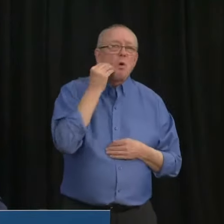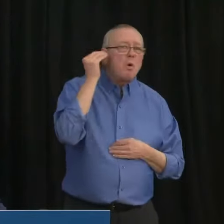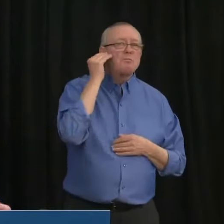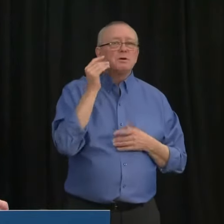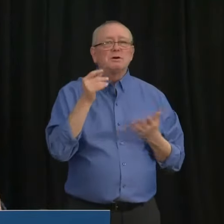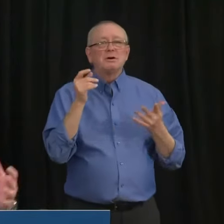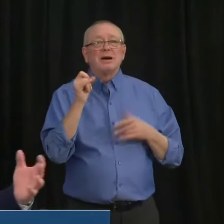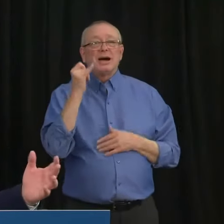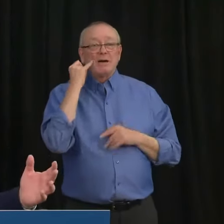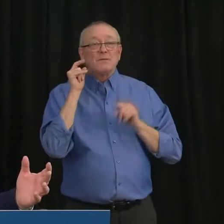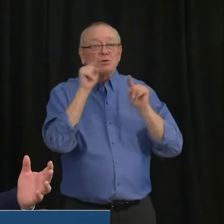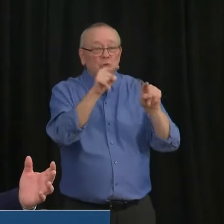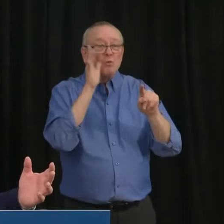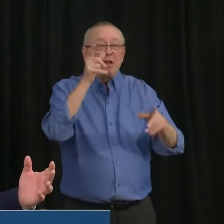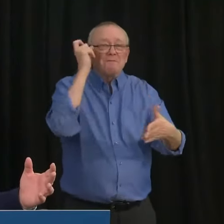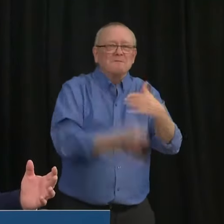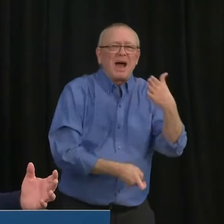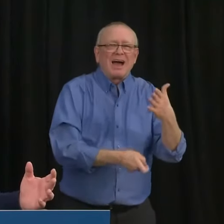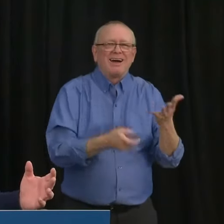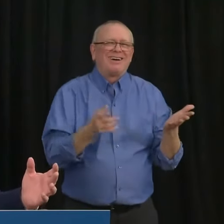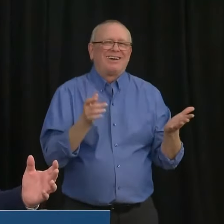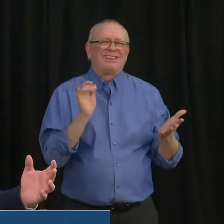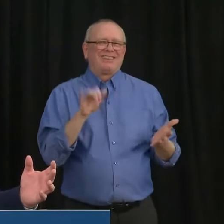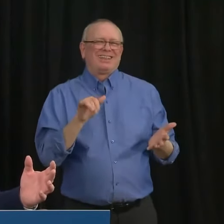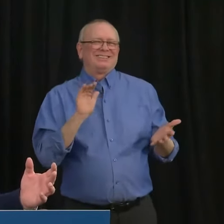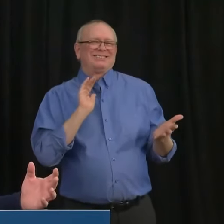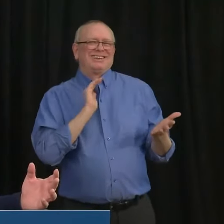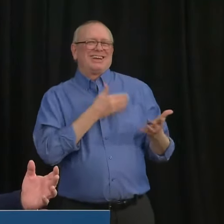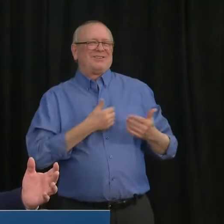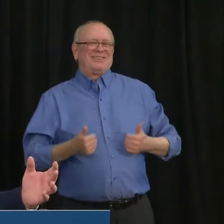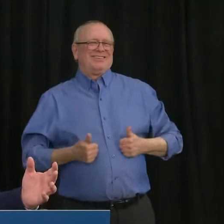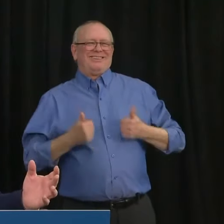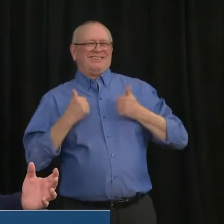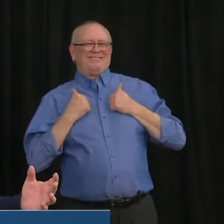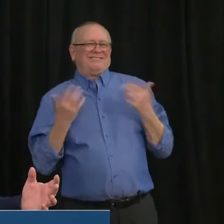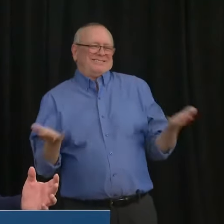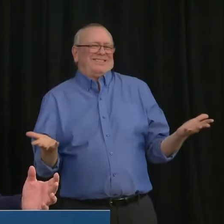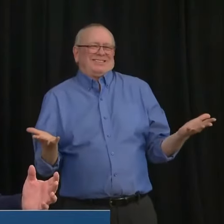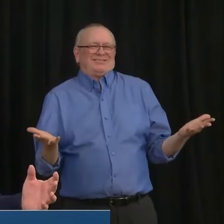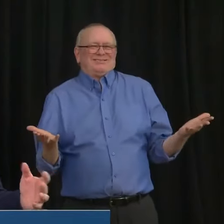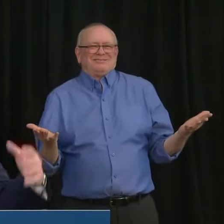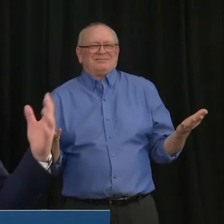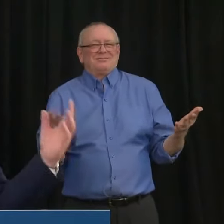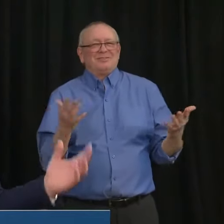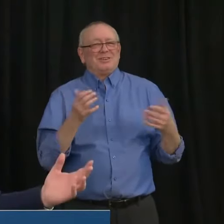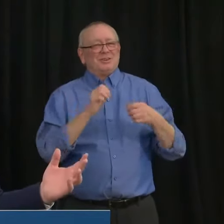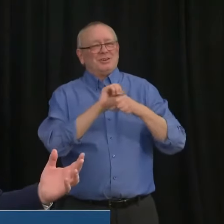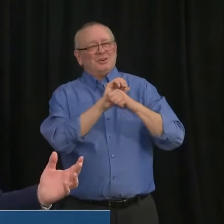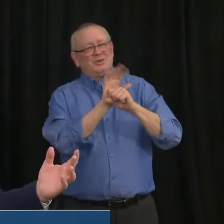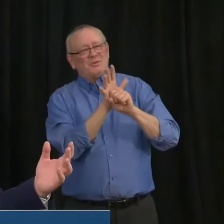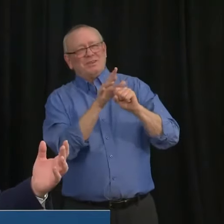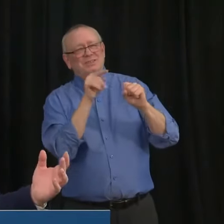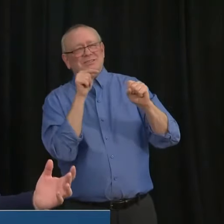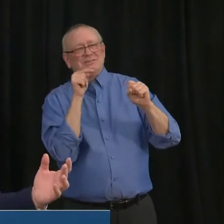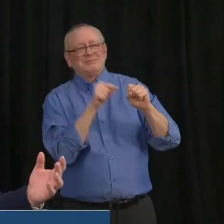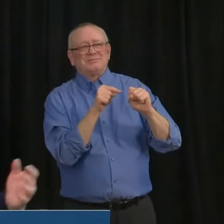I think in the COVID era, we've, it, in some ways lost perspective, throwing around